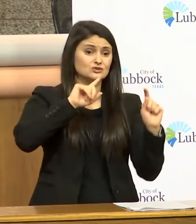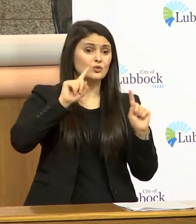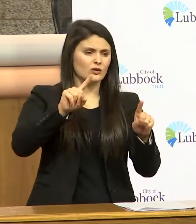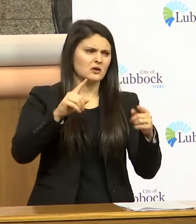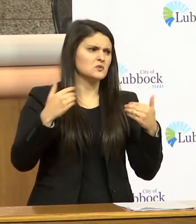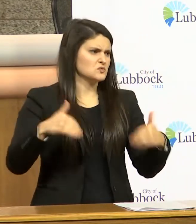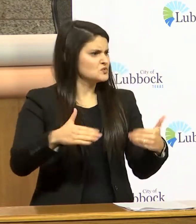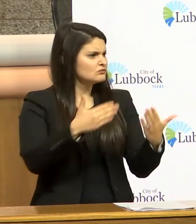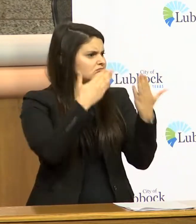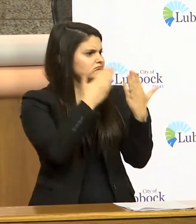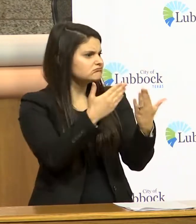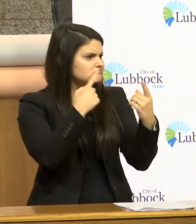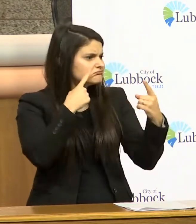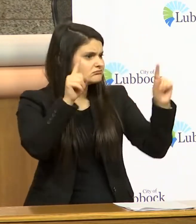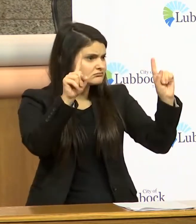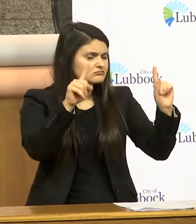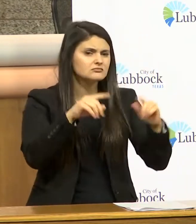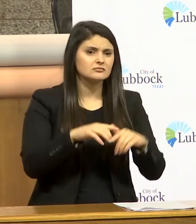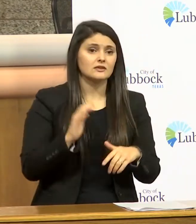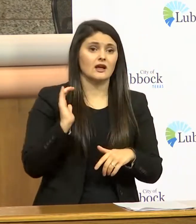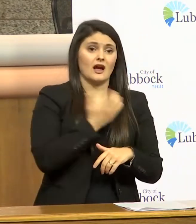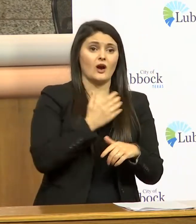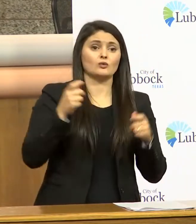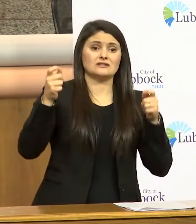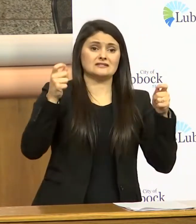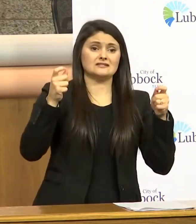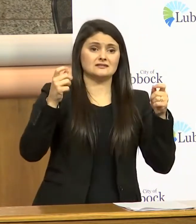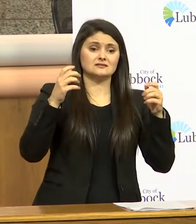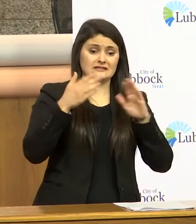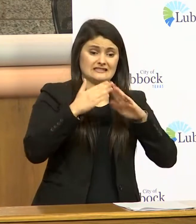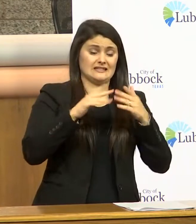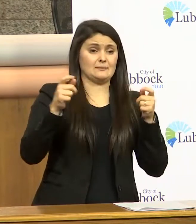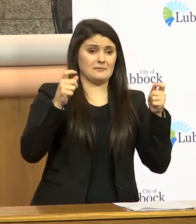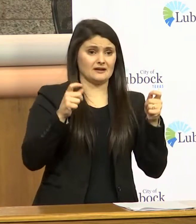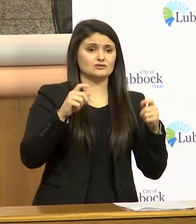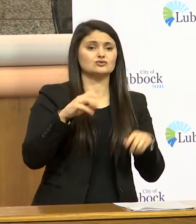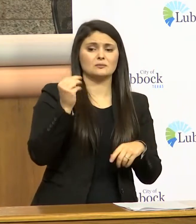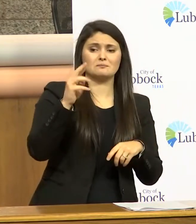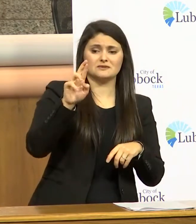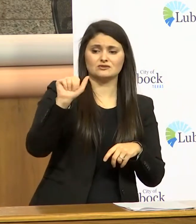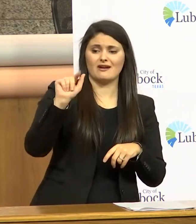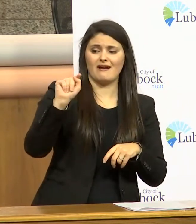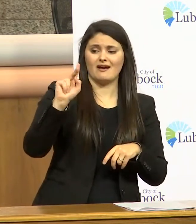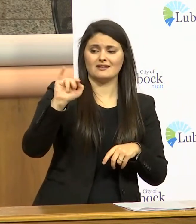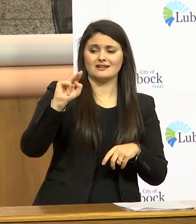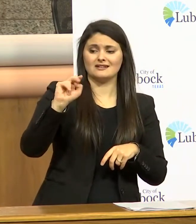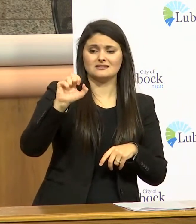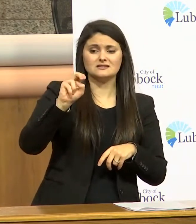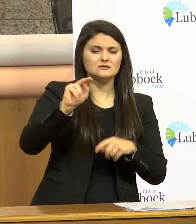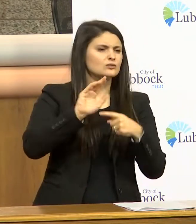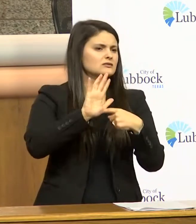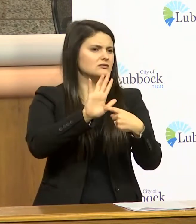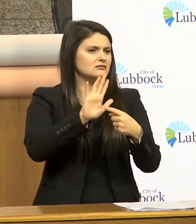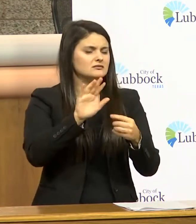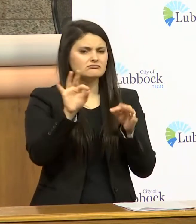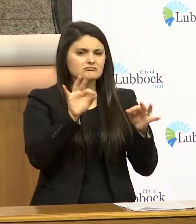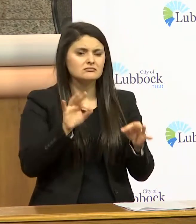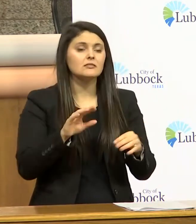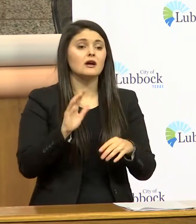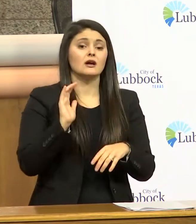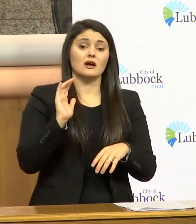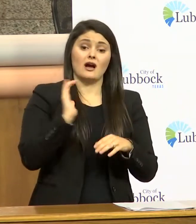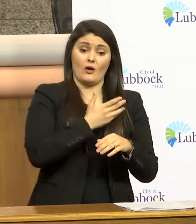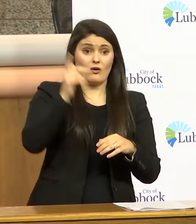good our city manager mr atkinson is going to talk later with some examples but our loving businesses have been